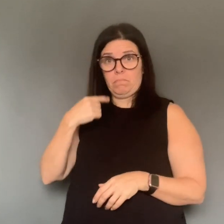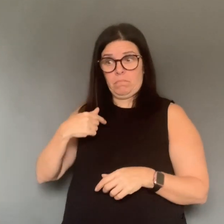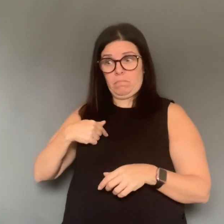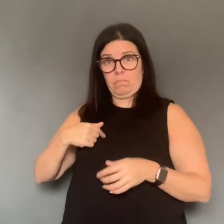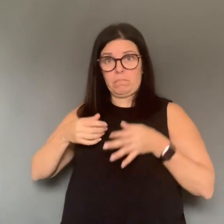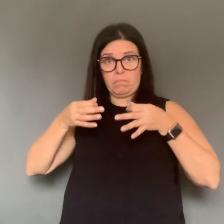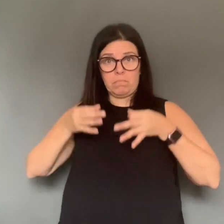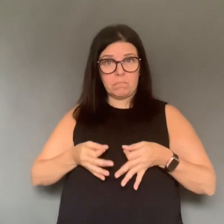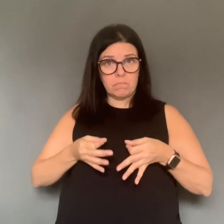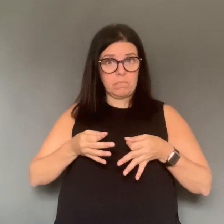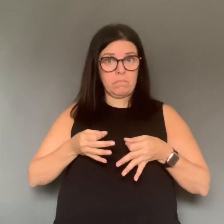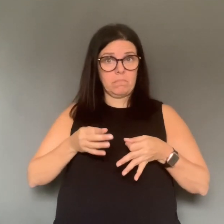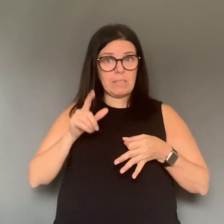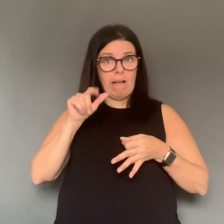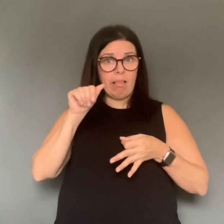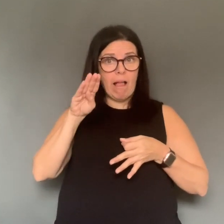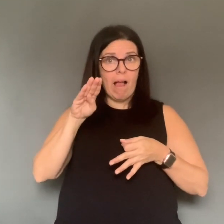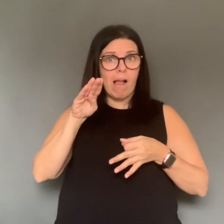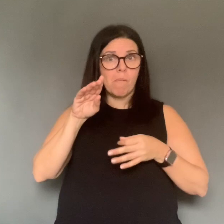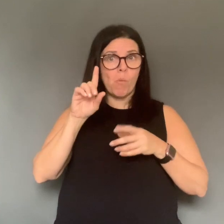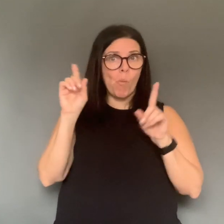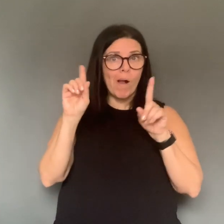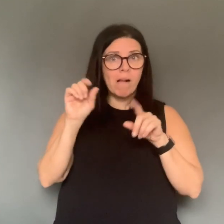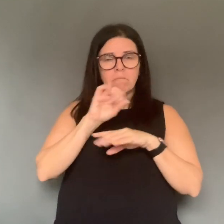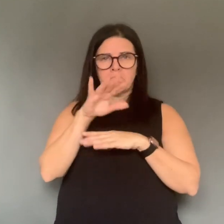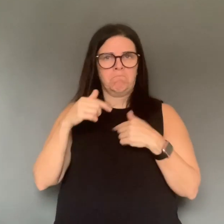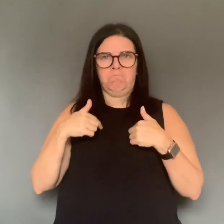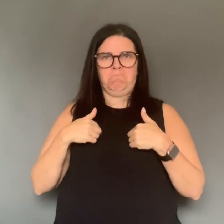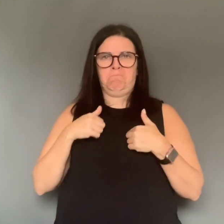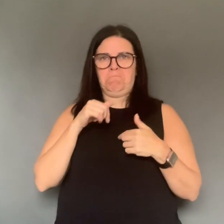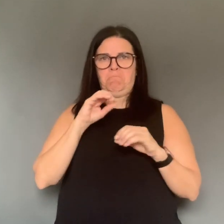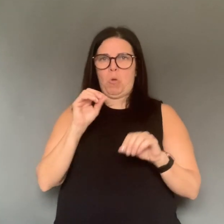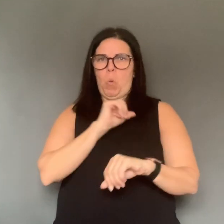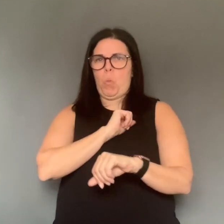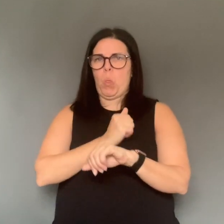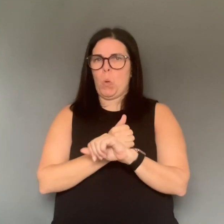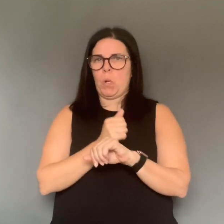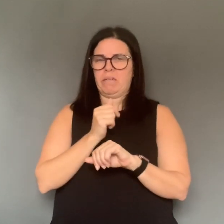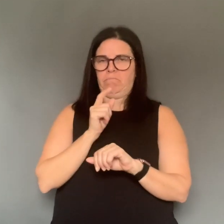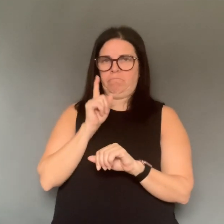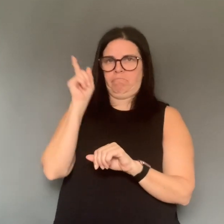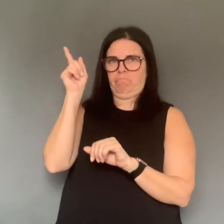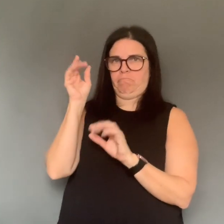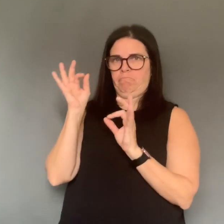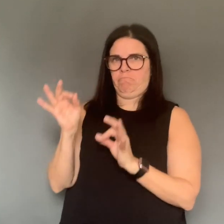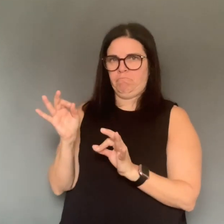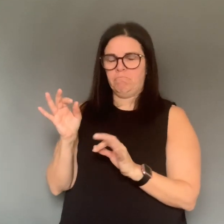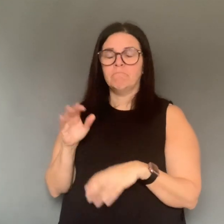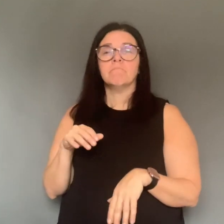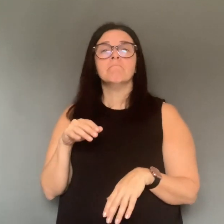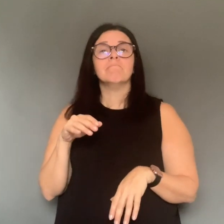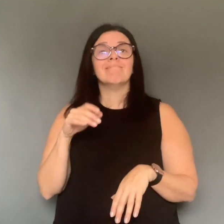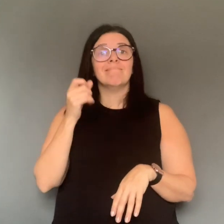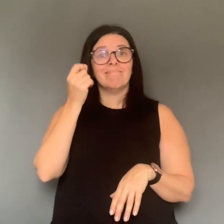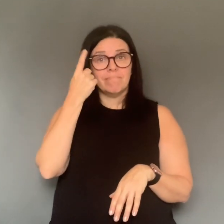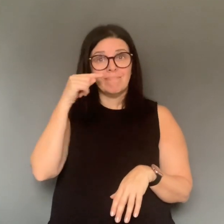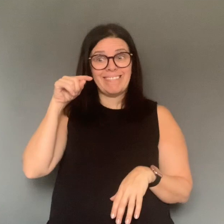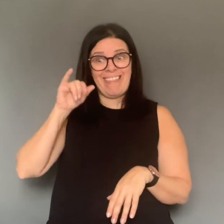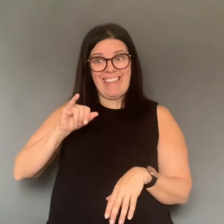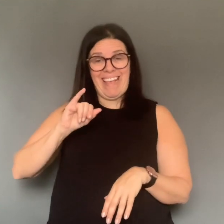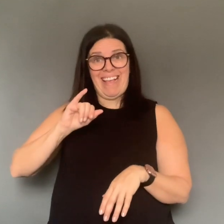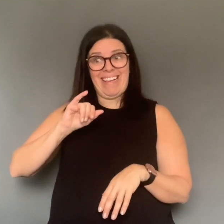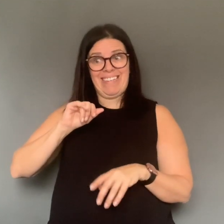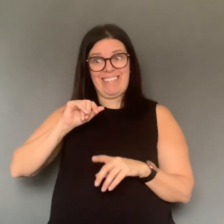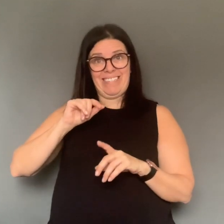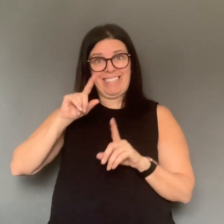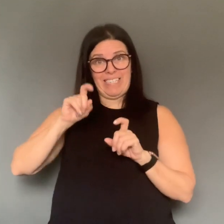that, you know, are asked, why aren't we using the University of Windsor for testing like that, you know, as a lab? So, first of all, I